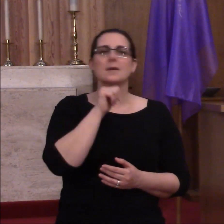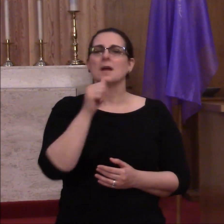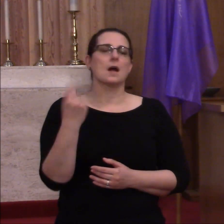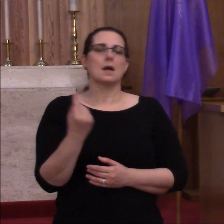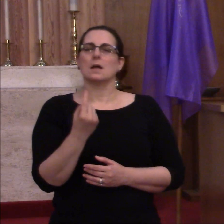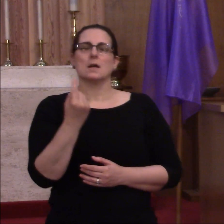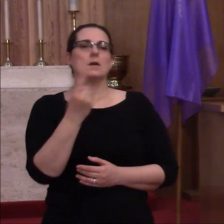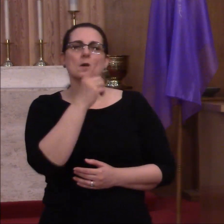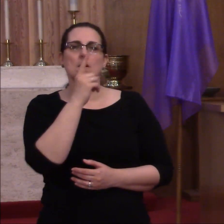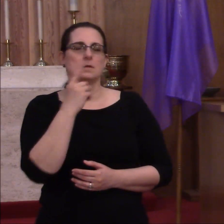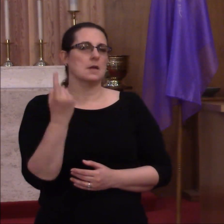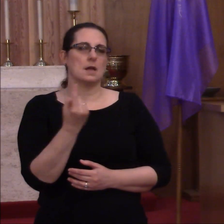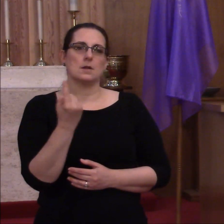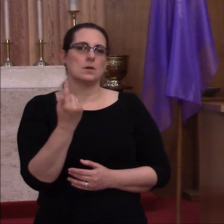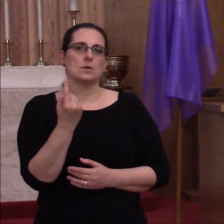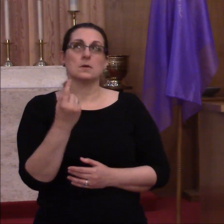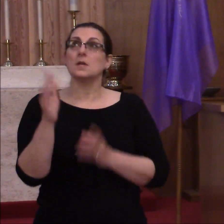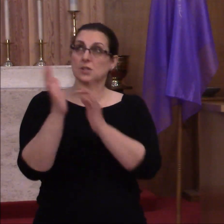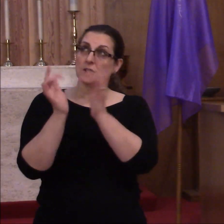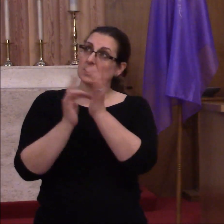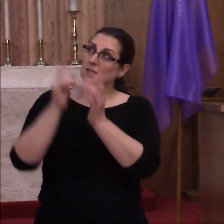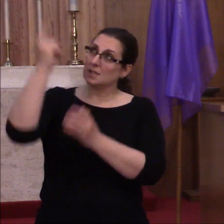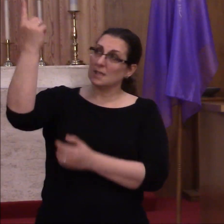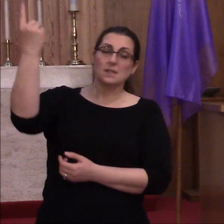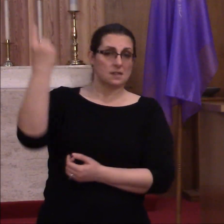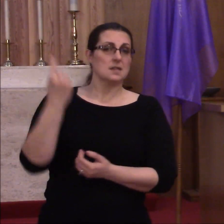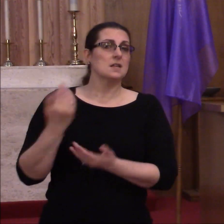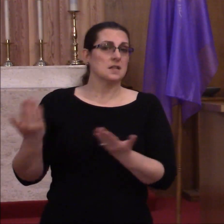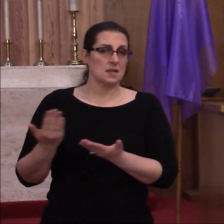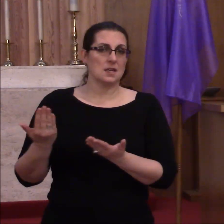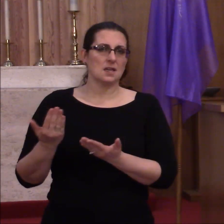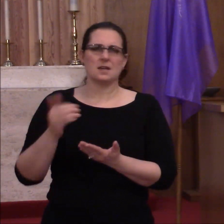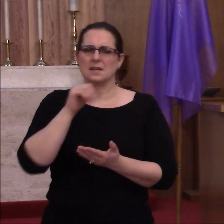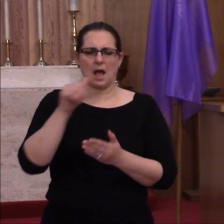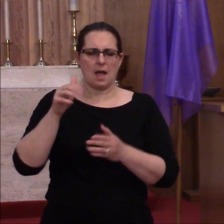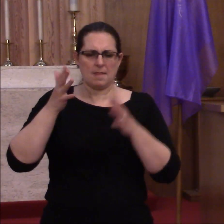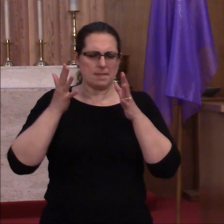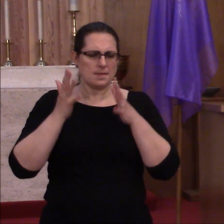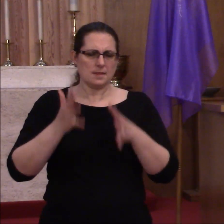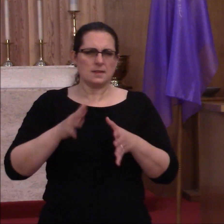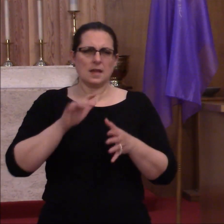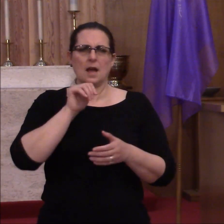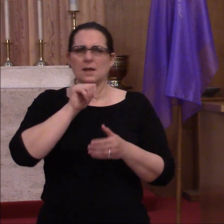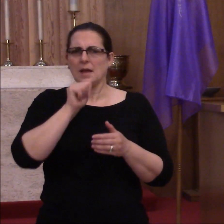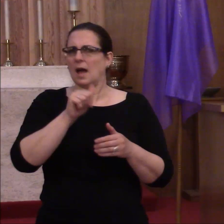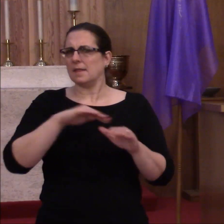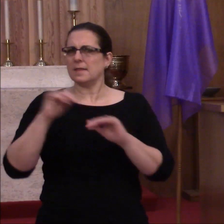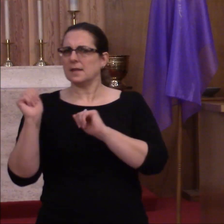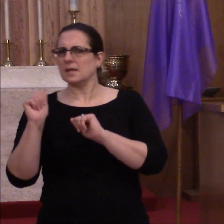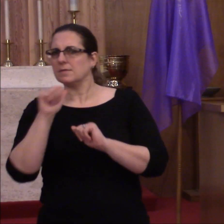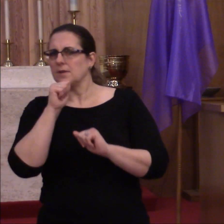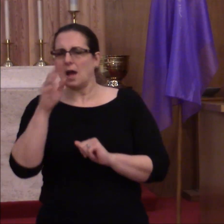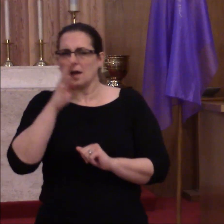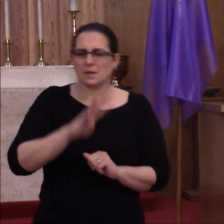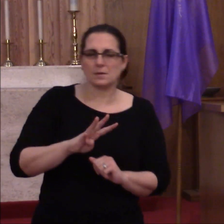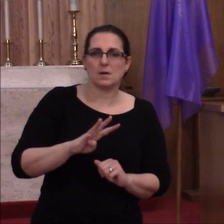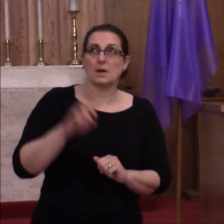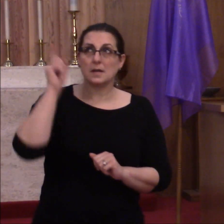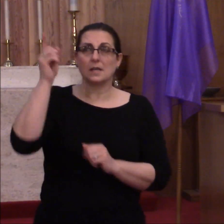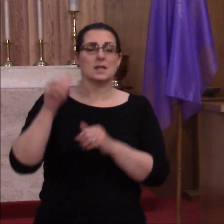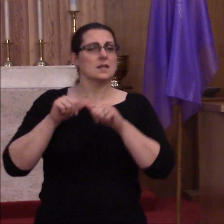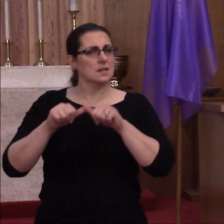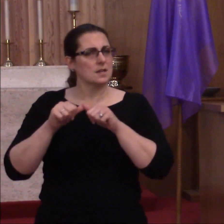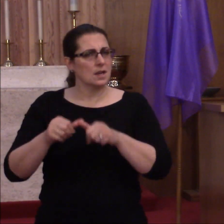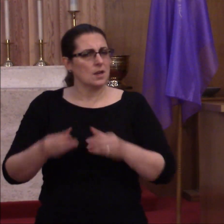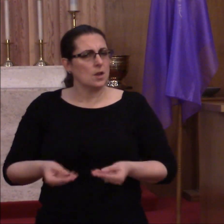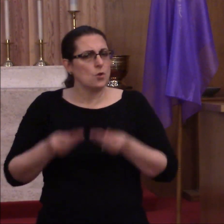Christ is with us as He has promised. He will never leave nor forsake us. He continues to provide for His children